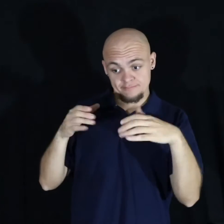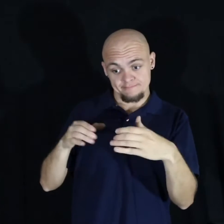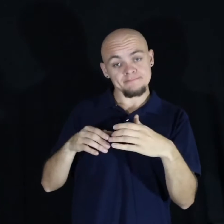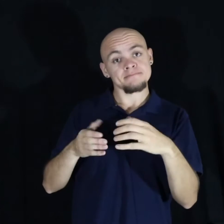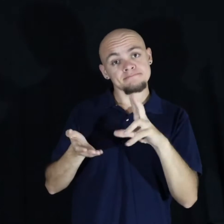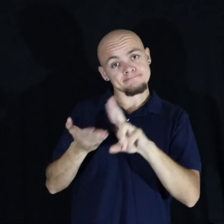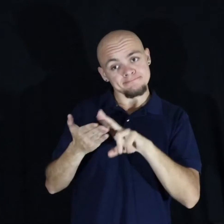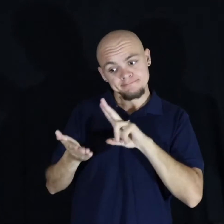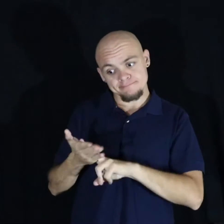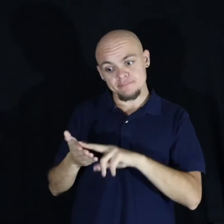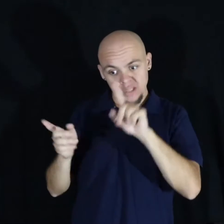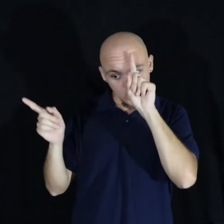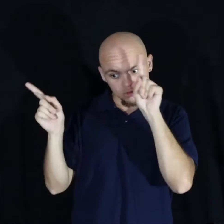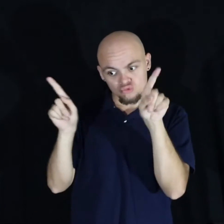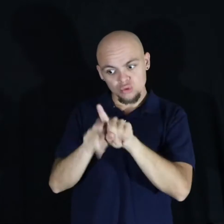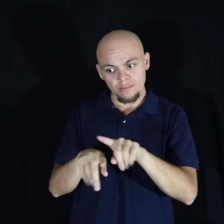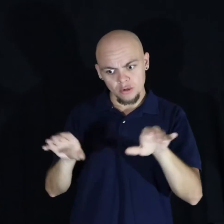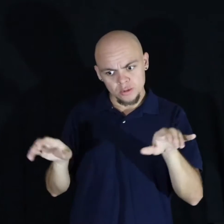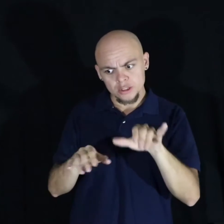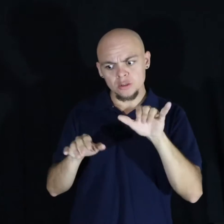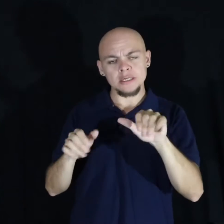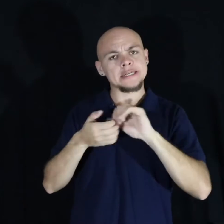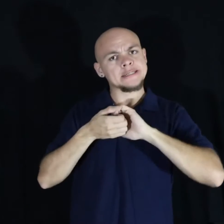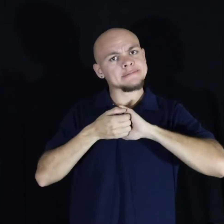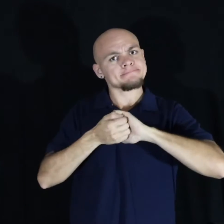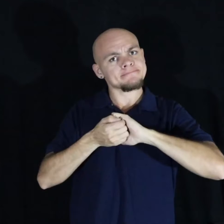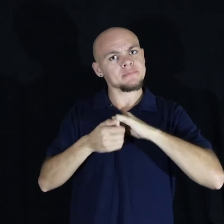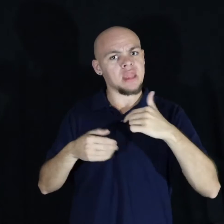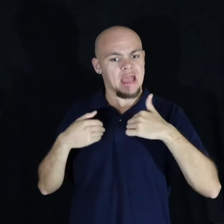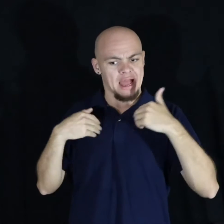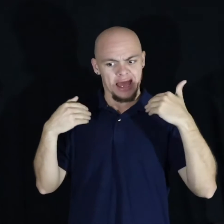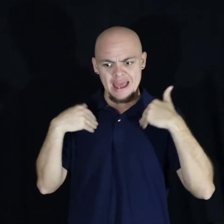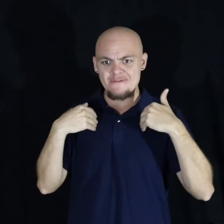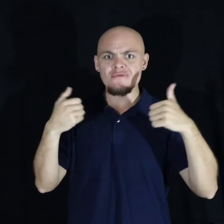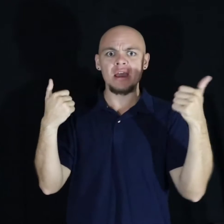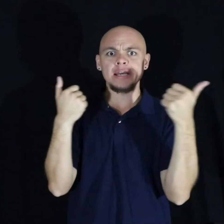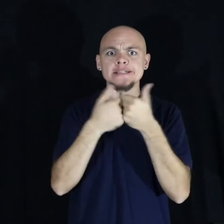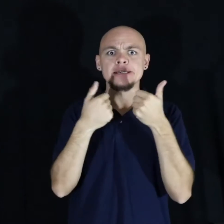signed an operating agreement. We said we're going to do this together because I got the game. Let's go.